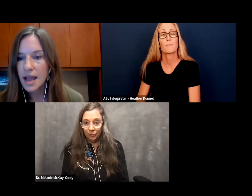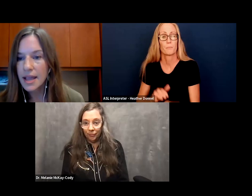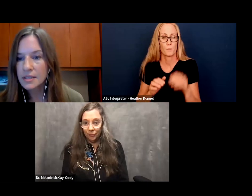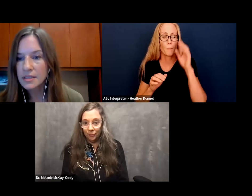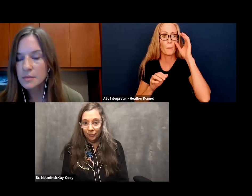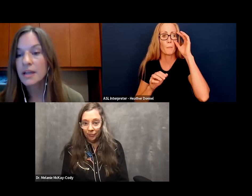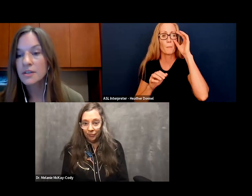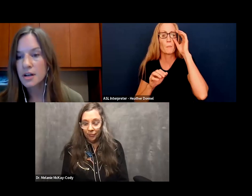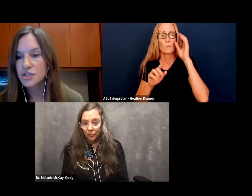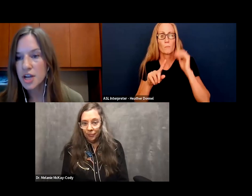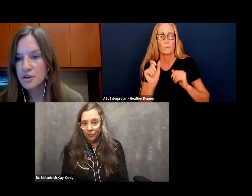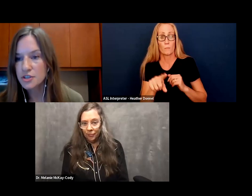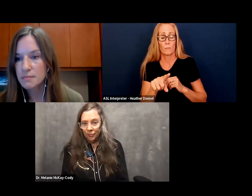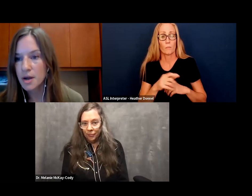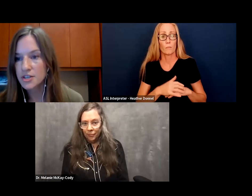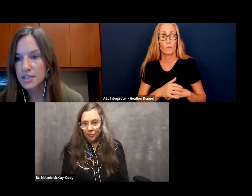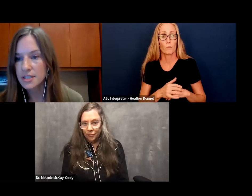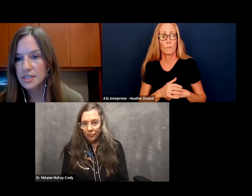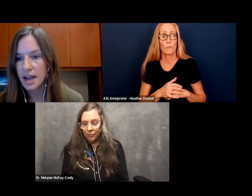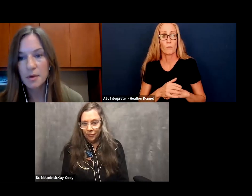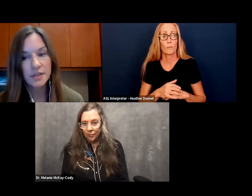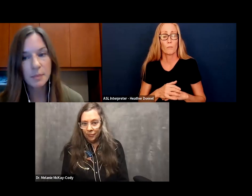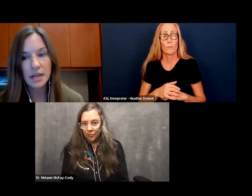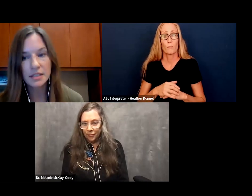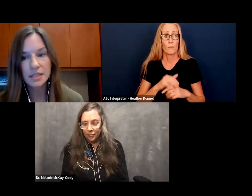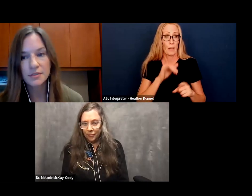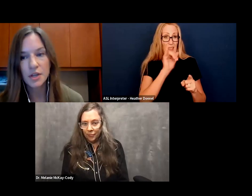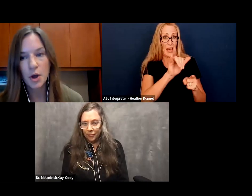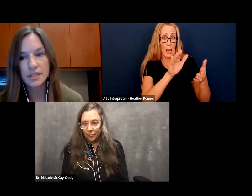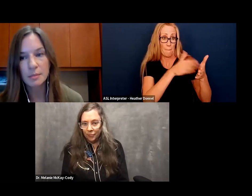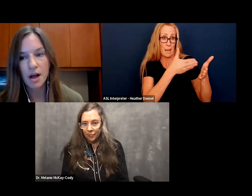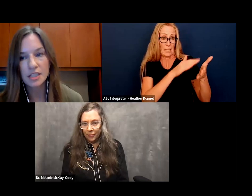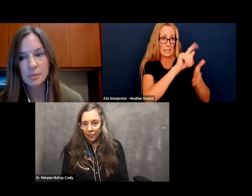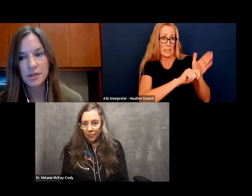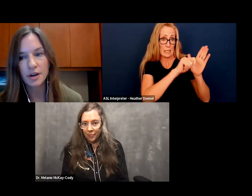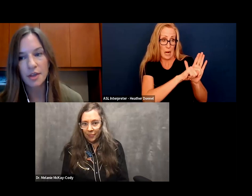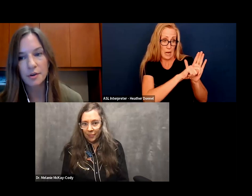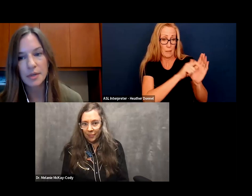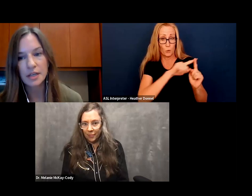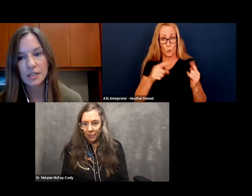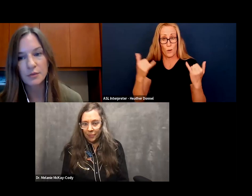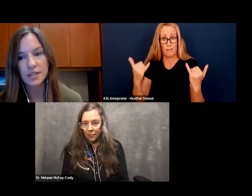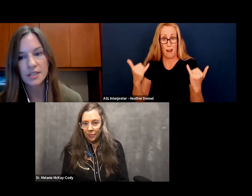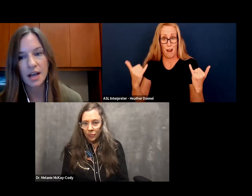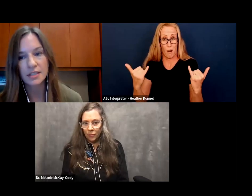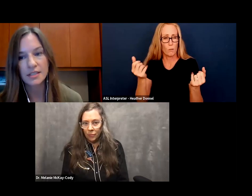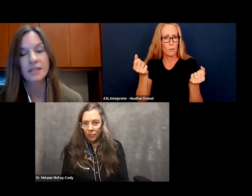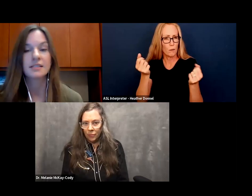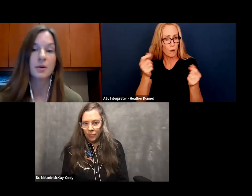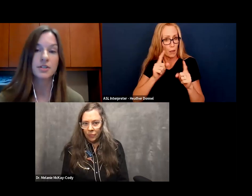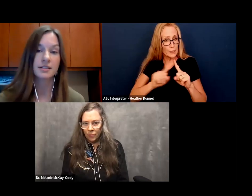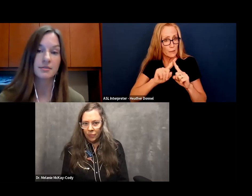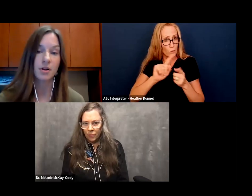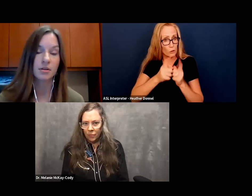Has hands hand talk changed much since the time of these paintings? If so, is it possible there are other meanings for the signs